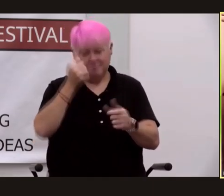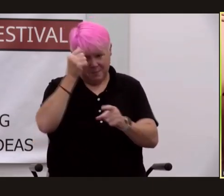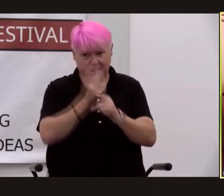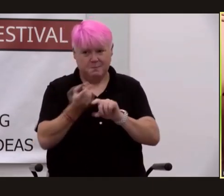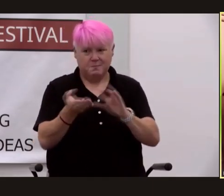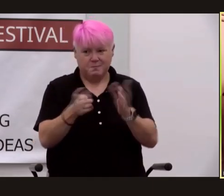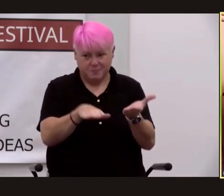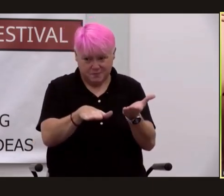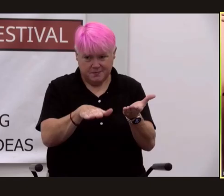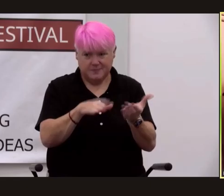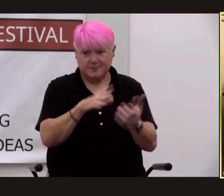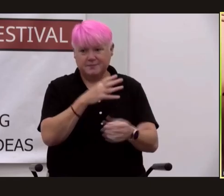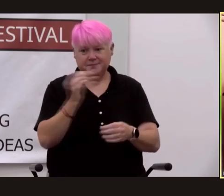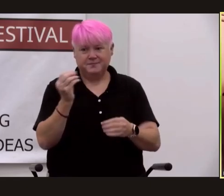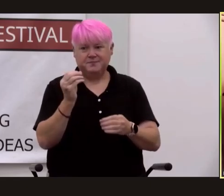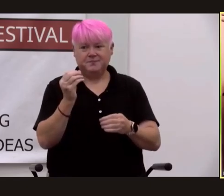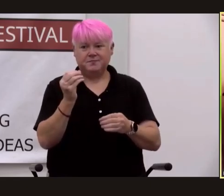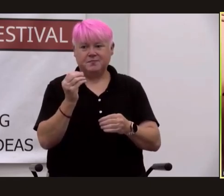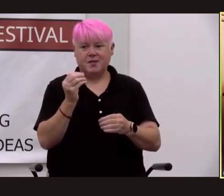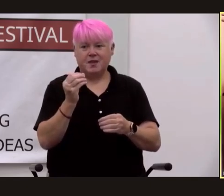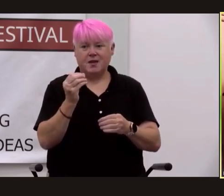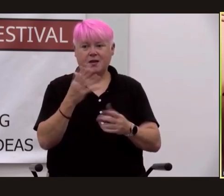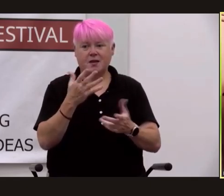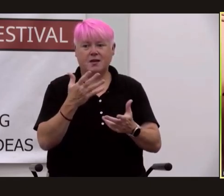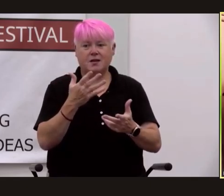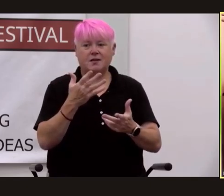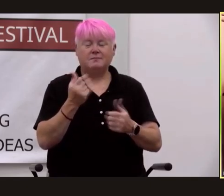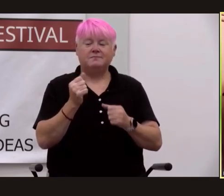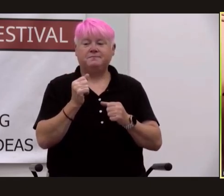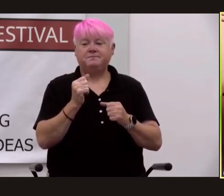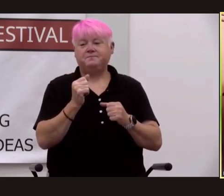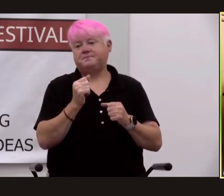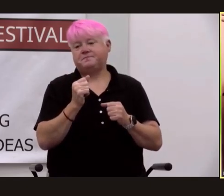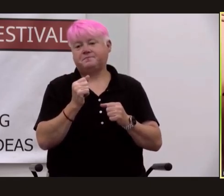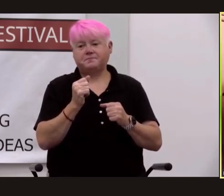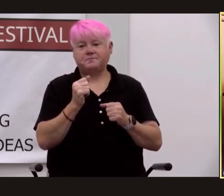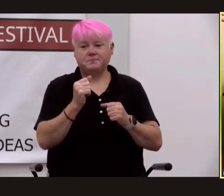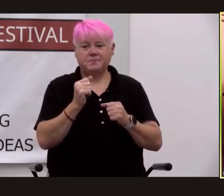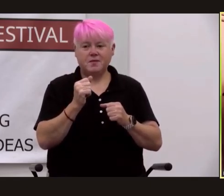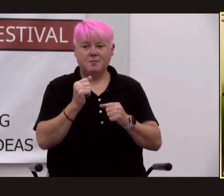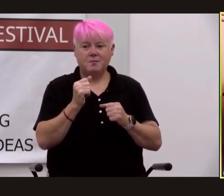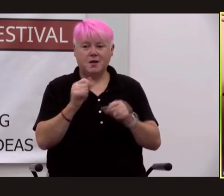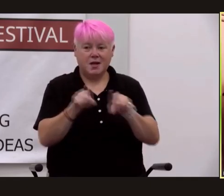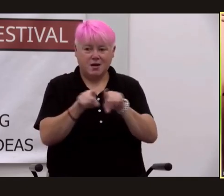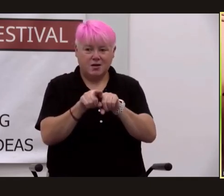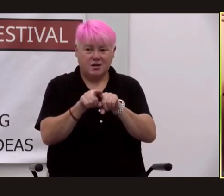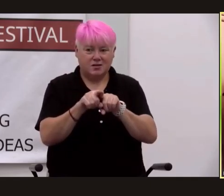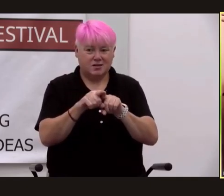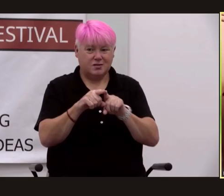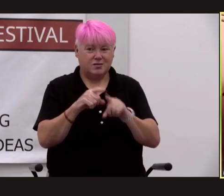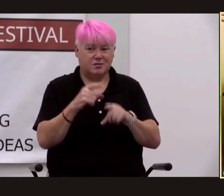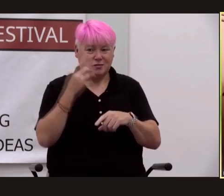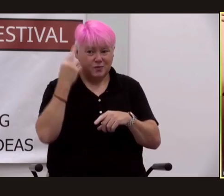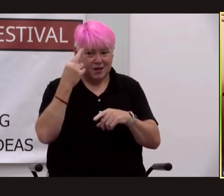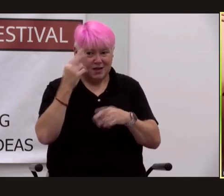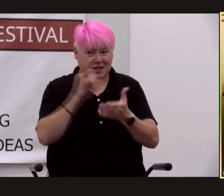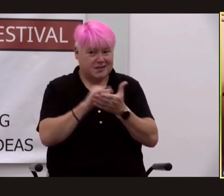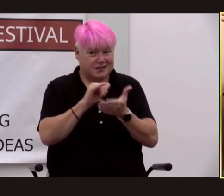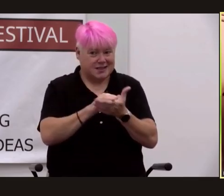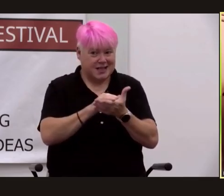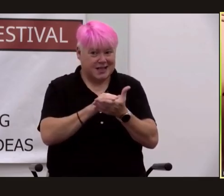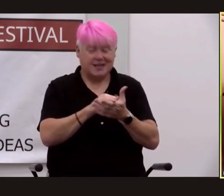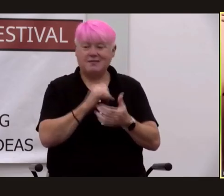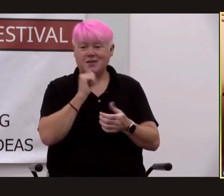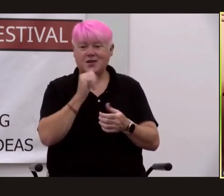and i missed him his name was alan i miss him every day uh but i also realized i was kind of cool not having a deadline